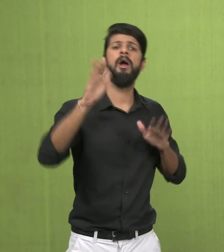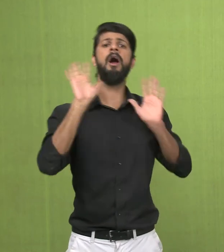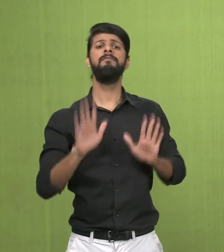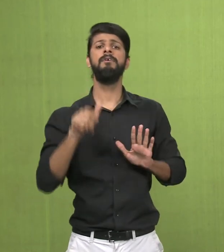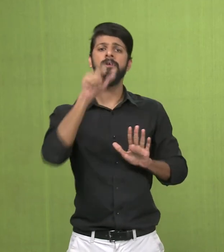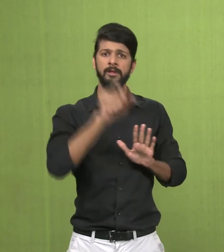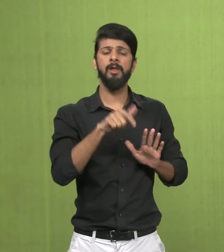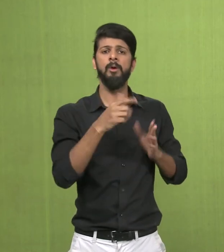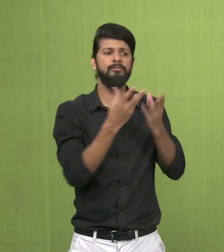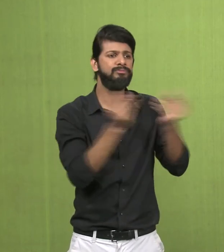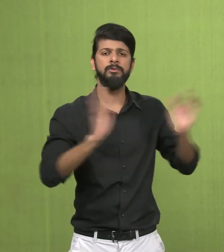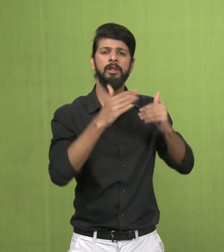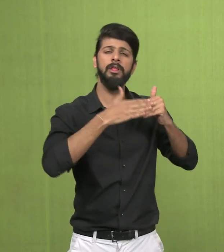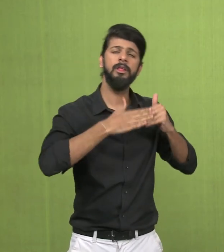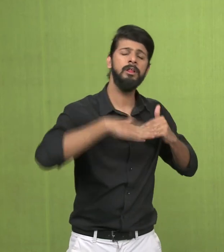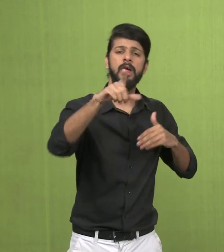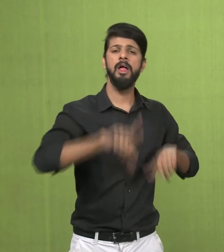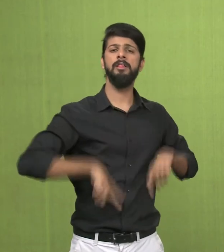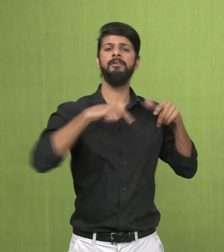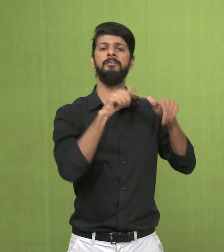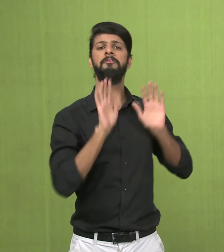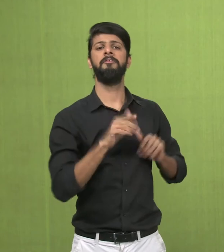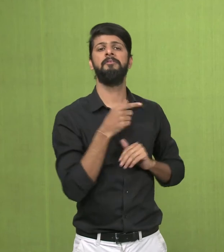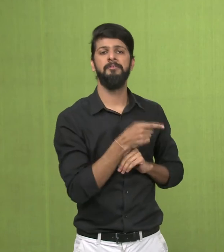for a long life, longevity.